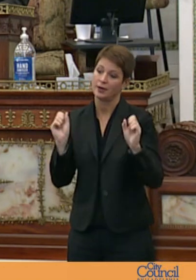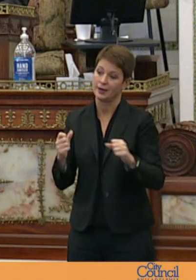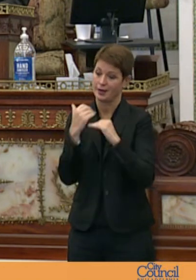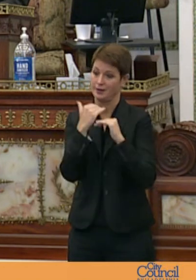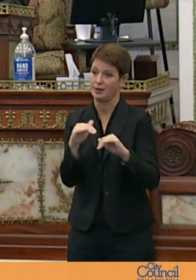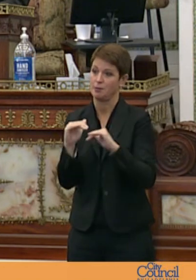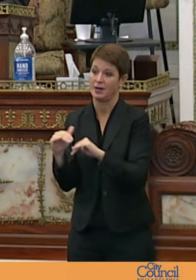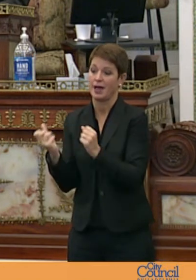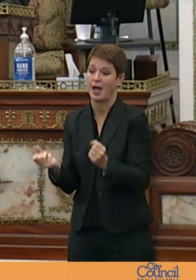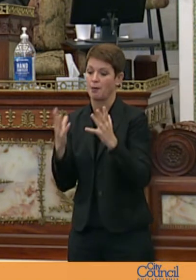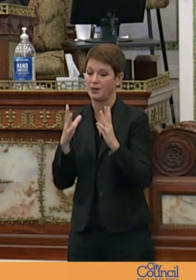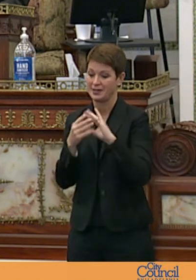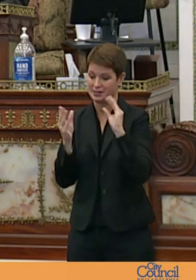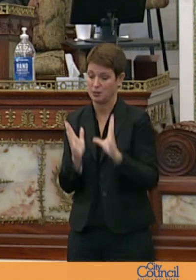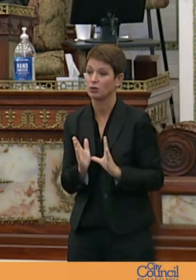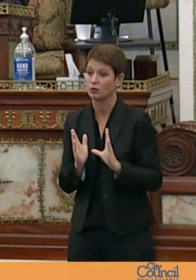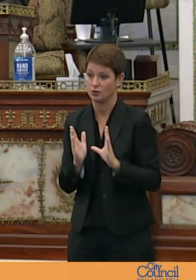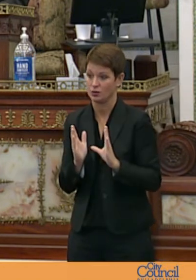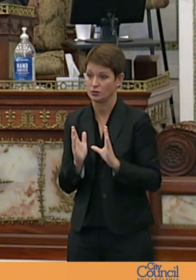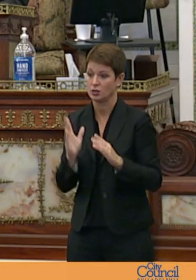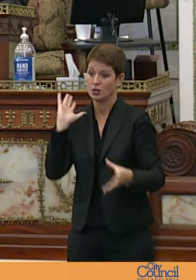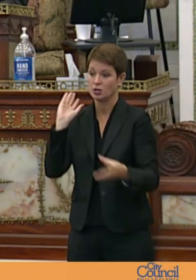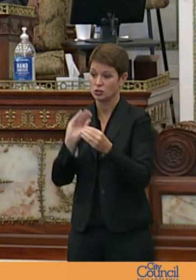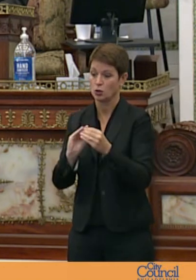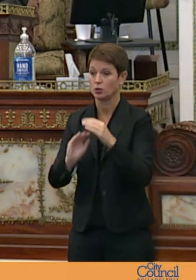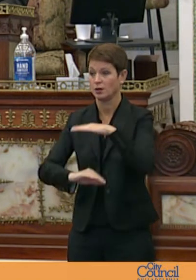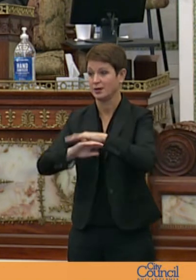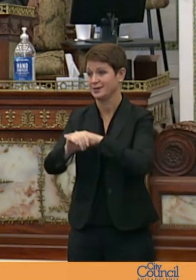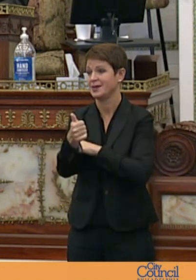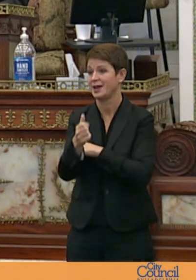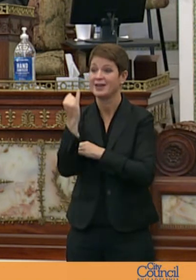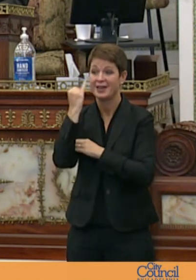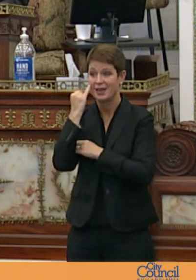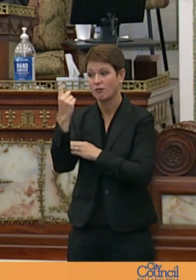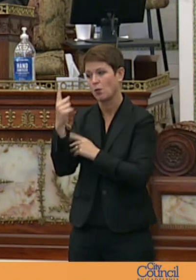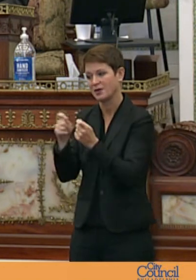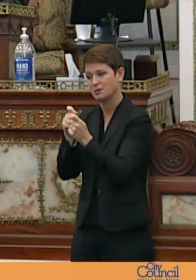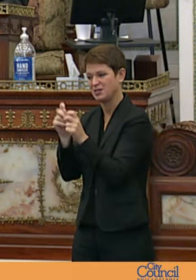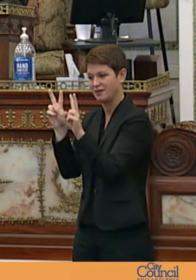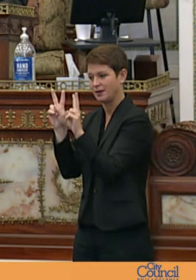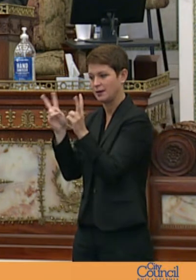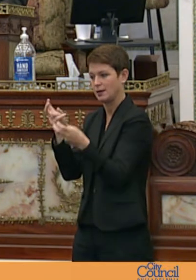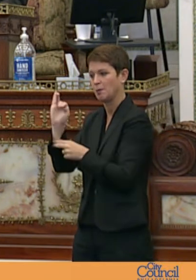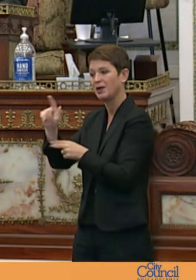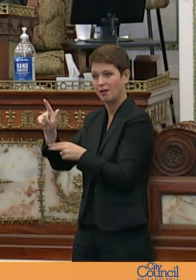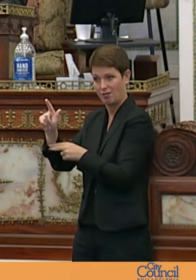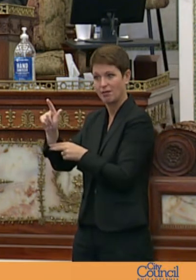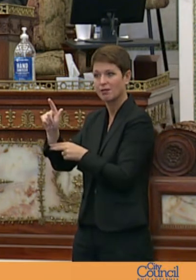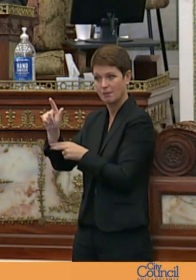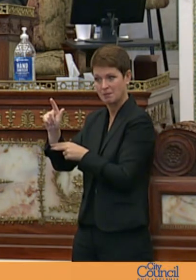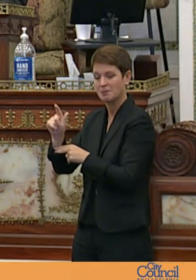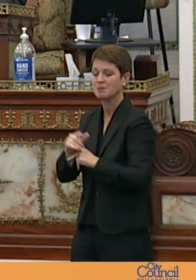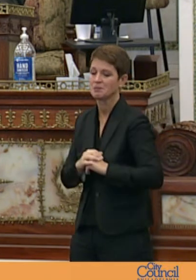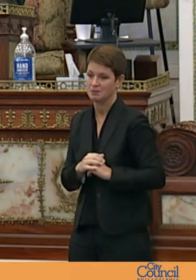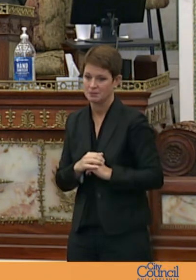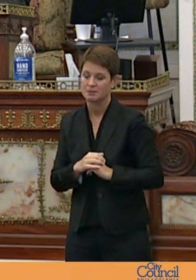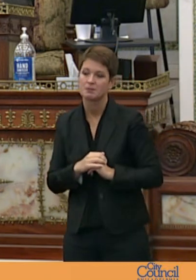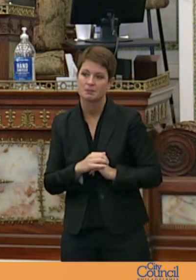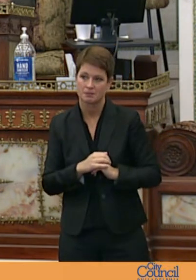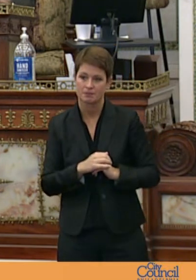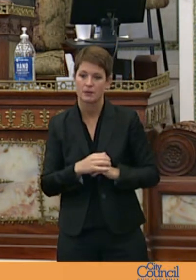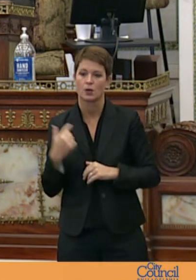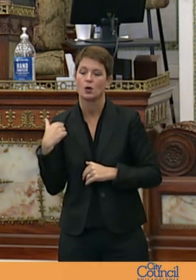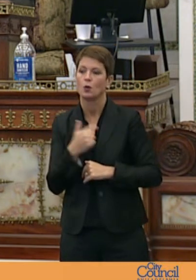limit the number of speakers to a total of 10 if it's on one particular bill um so